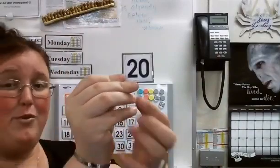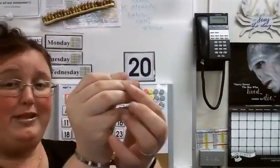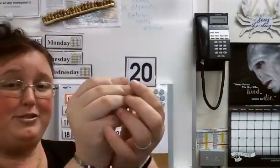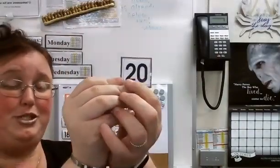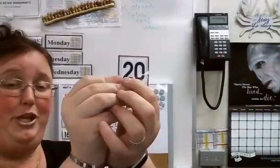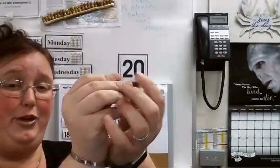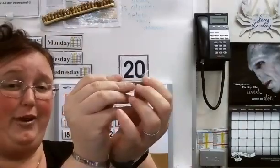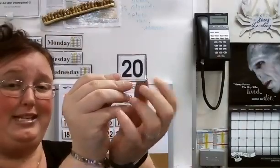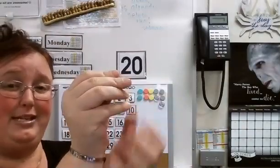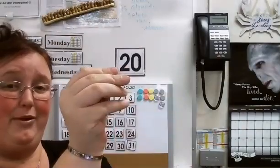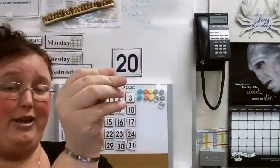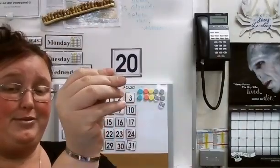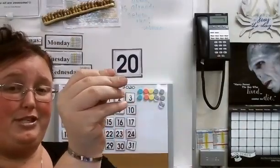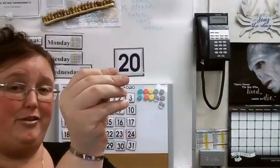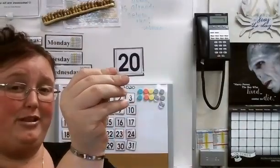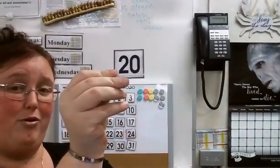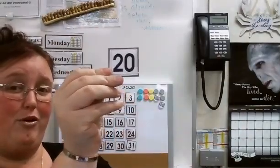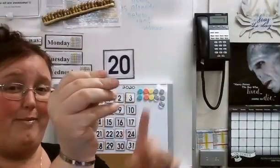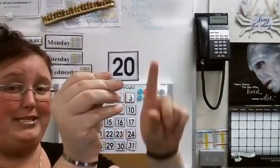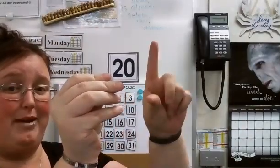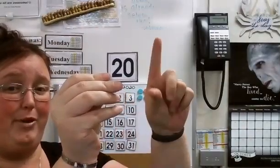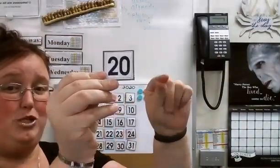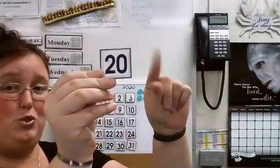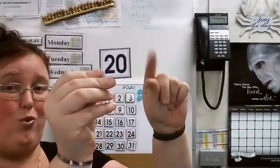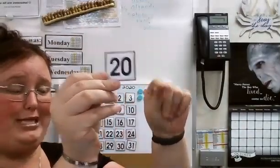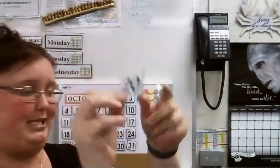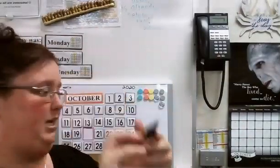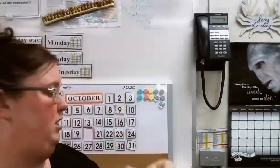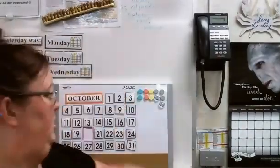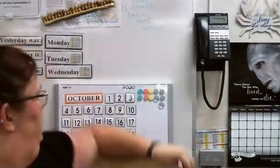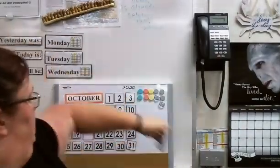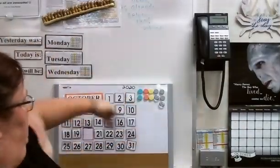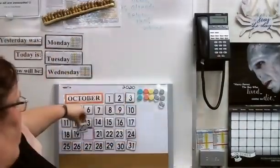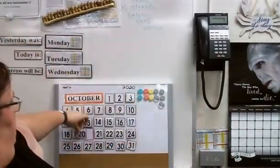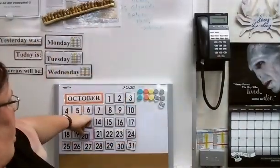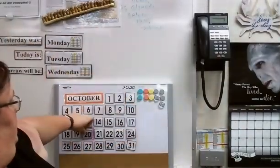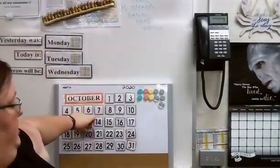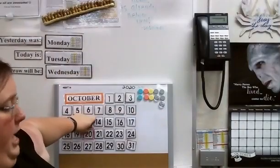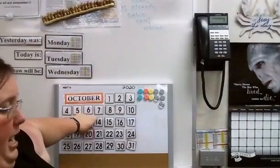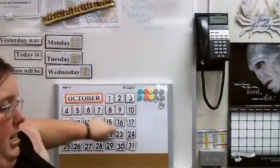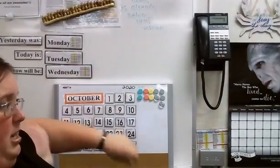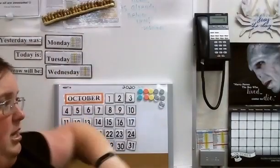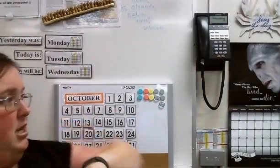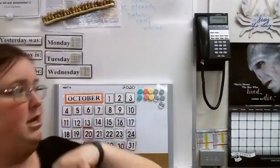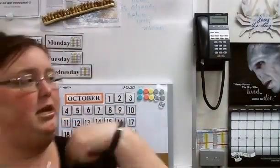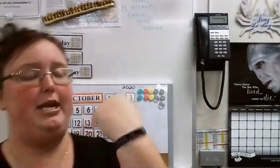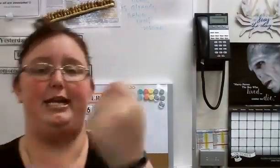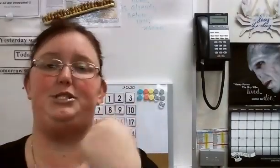There's a two and a zero next to each other in that order. That makes the number 20. So today is